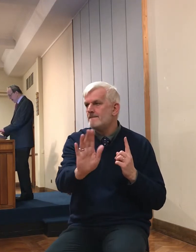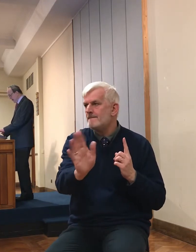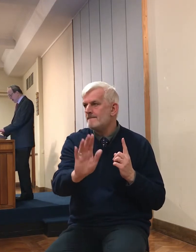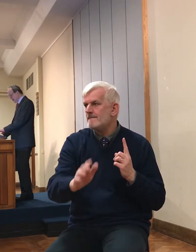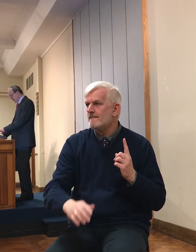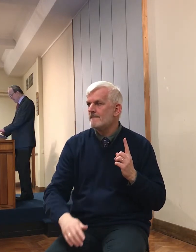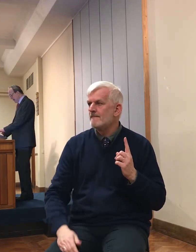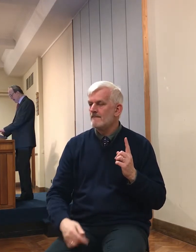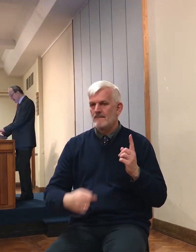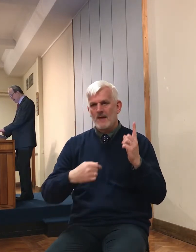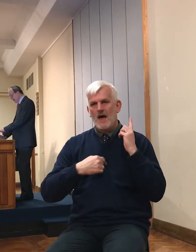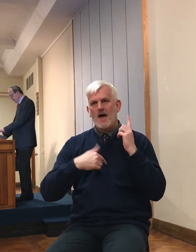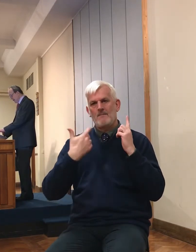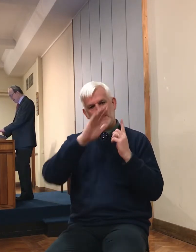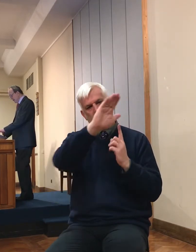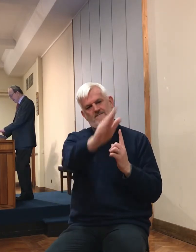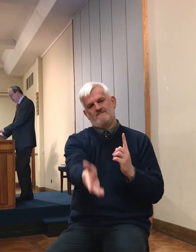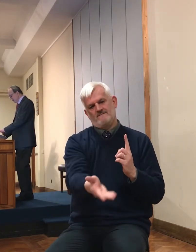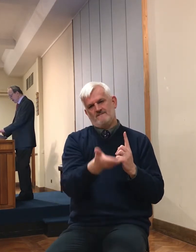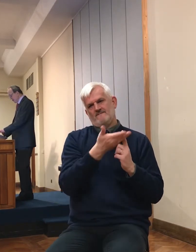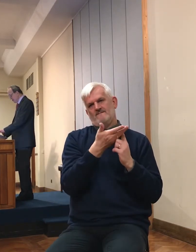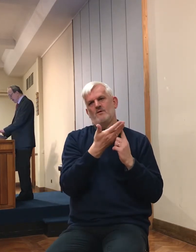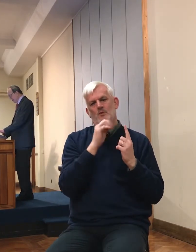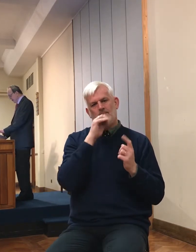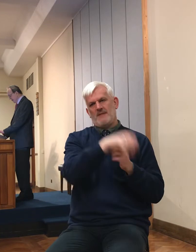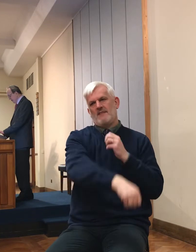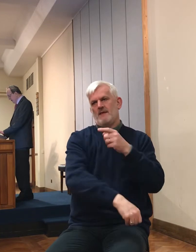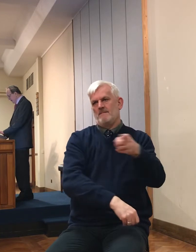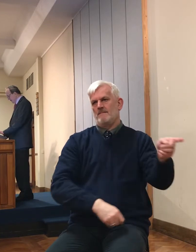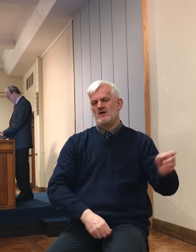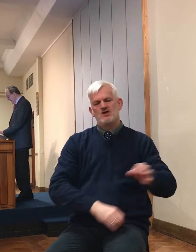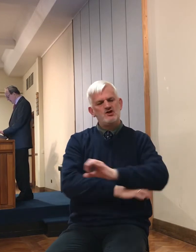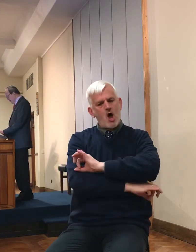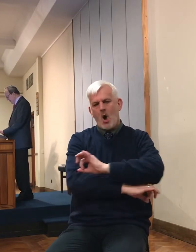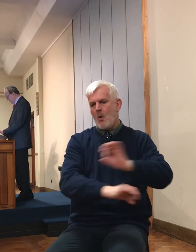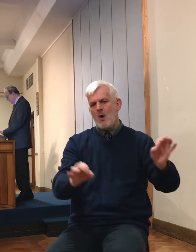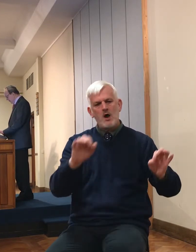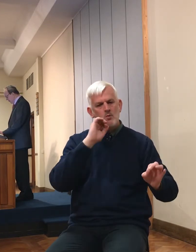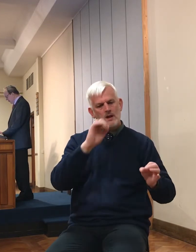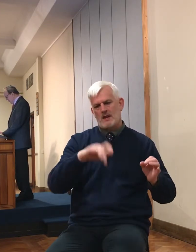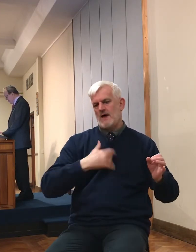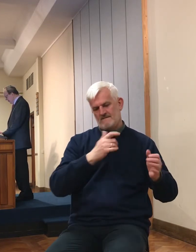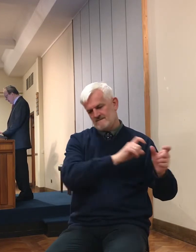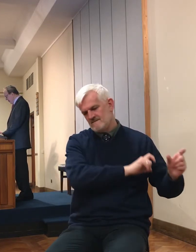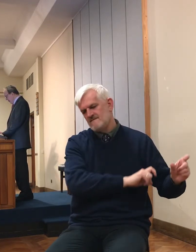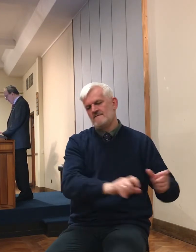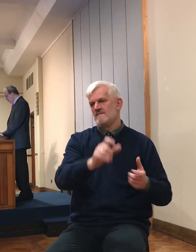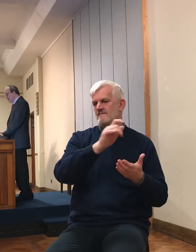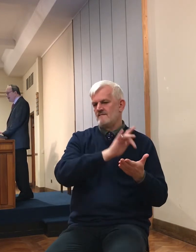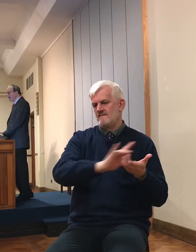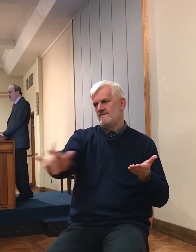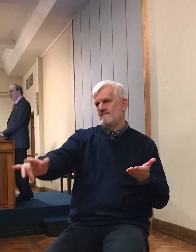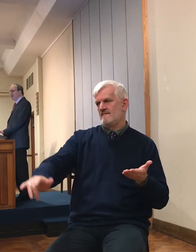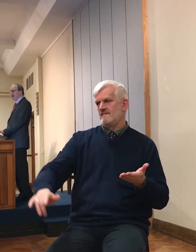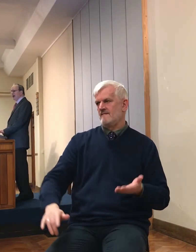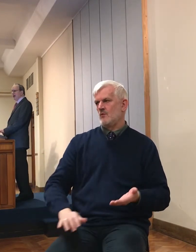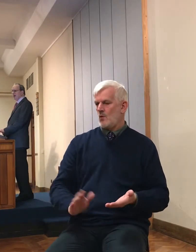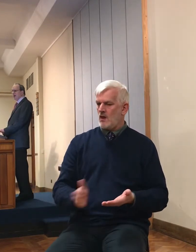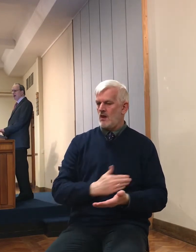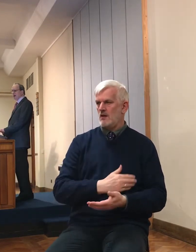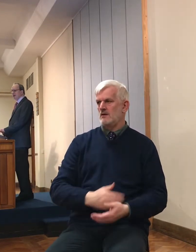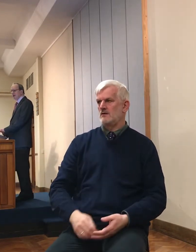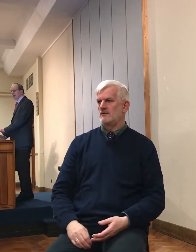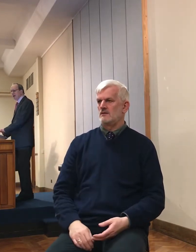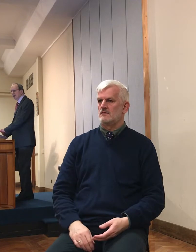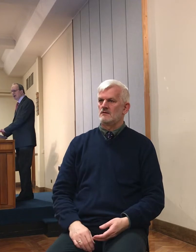delivered them into thine hand. There shall not a man of them stand before thee. Why did the